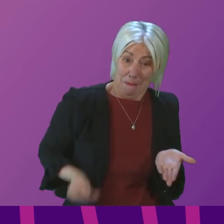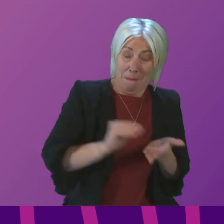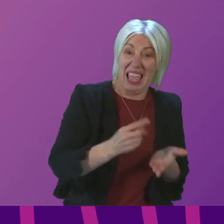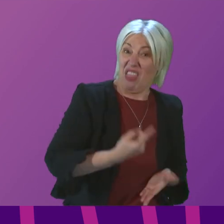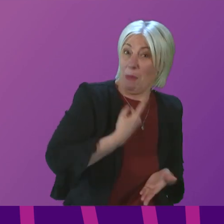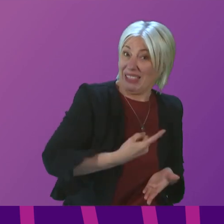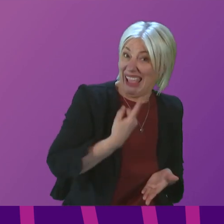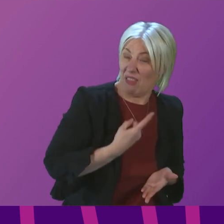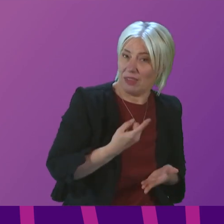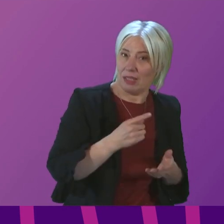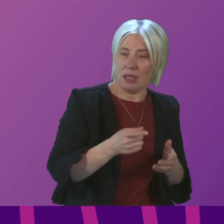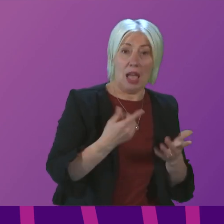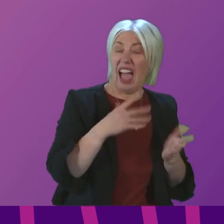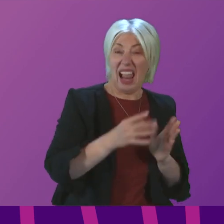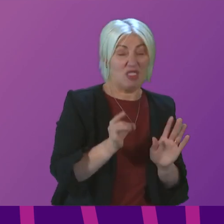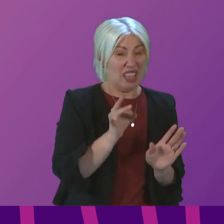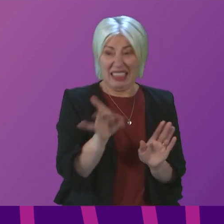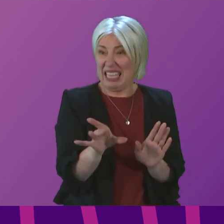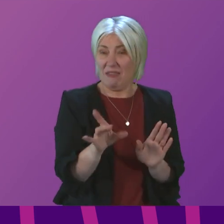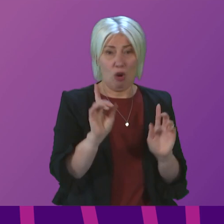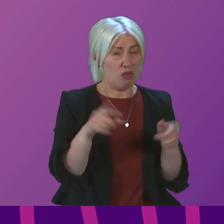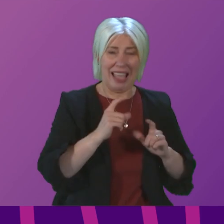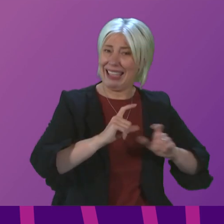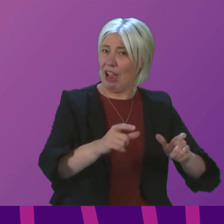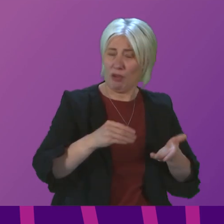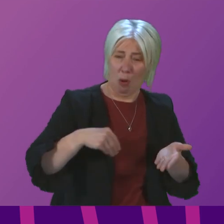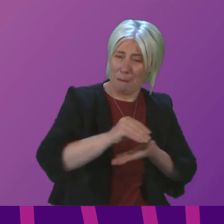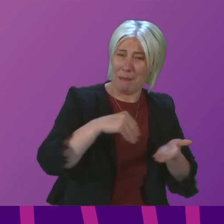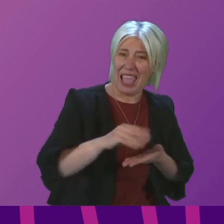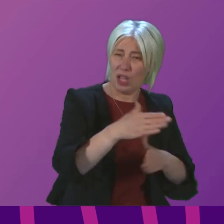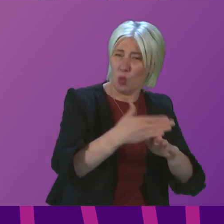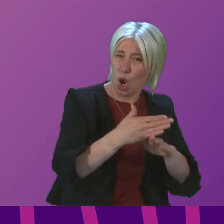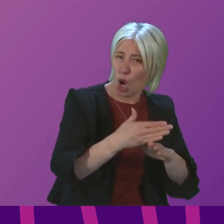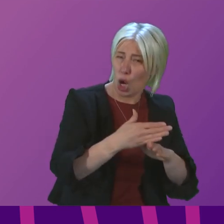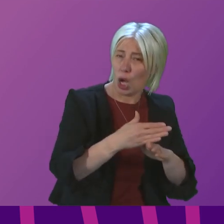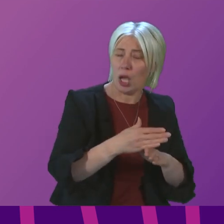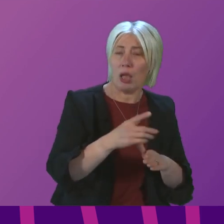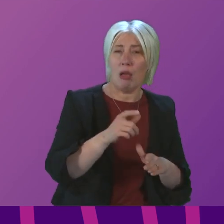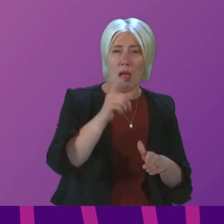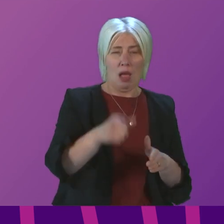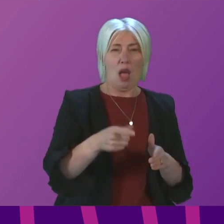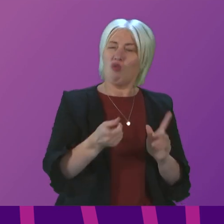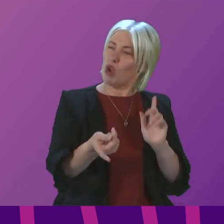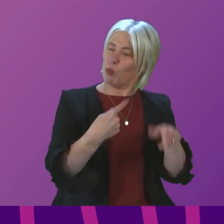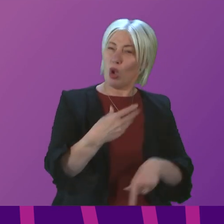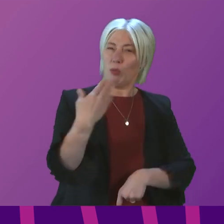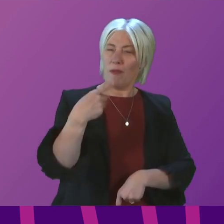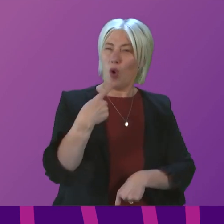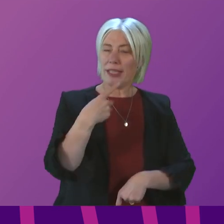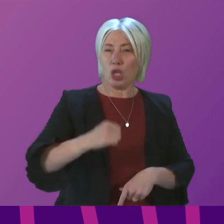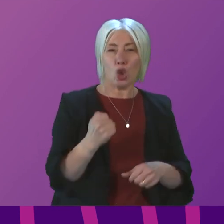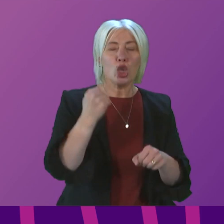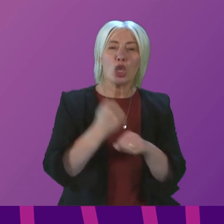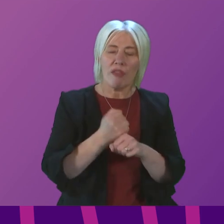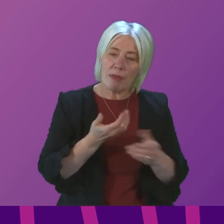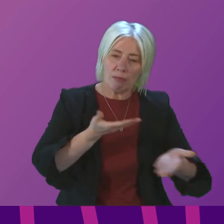leaving the sector because they cannot afford to do this. The Minister's response to me in a parliamentary question was that the Scottish Government were in